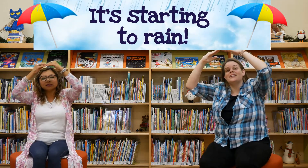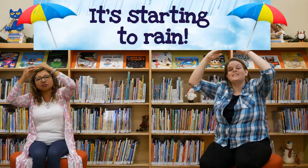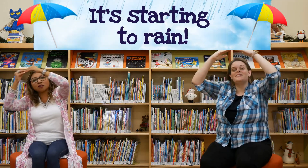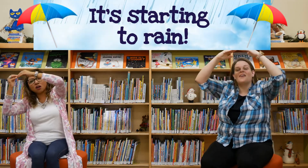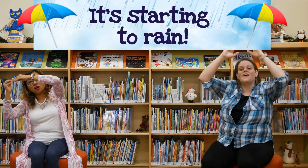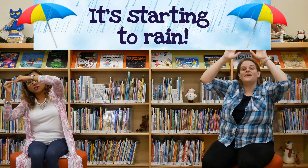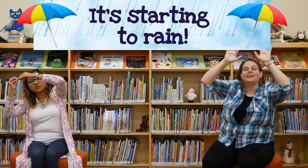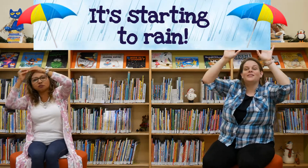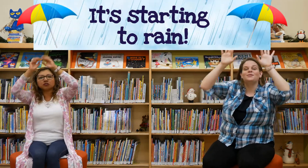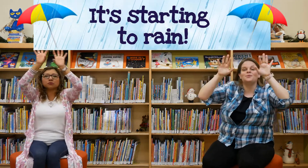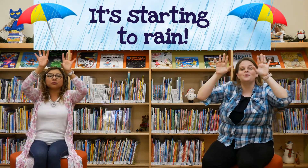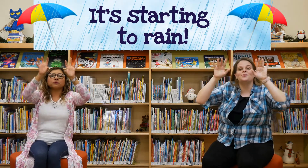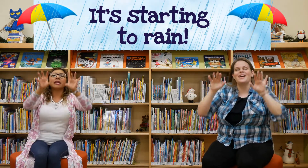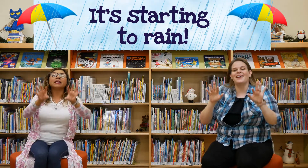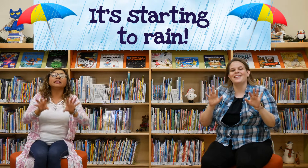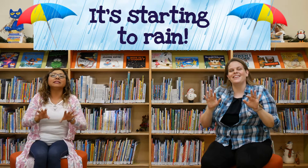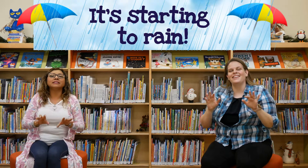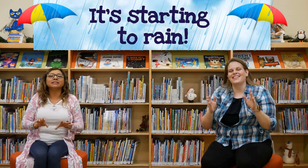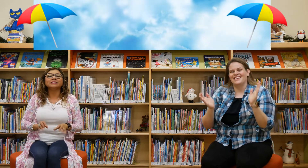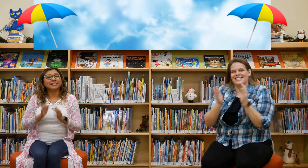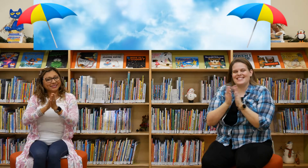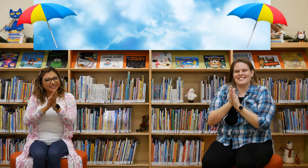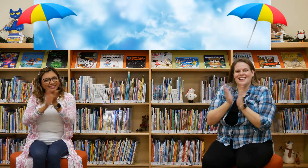It's starting to rain. Good job.